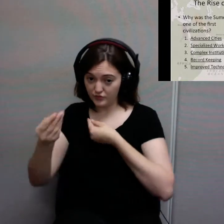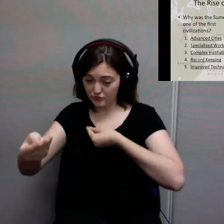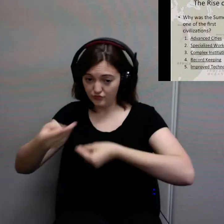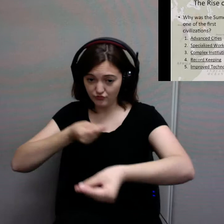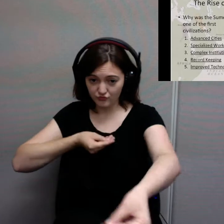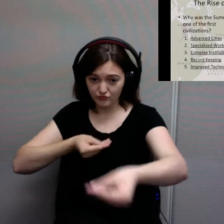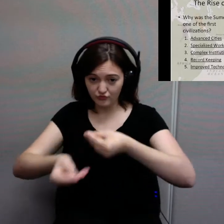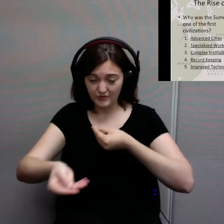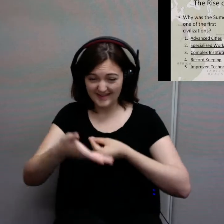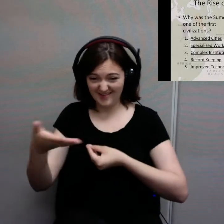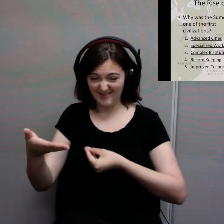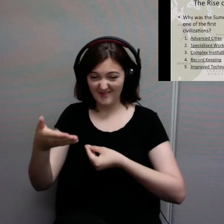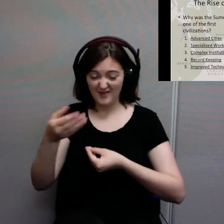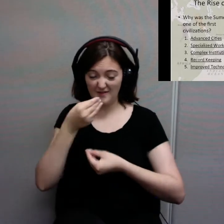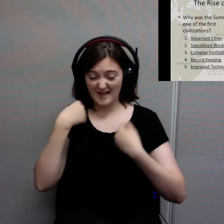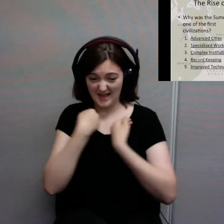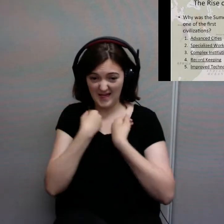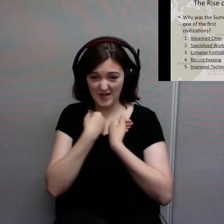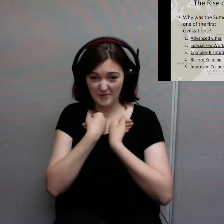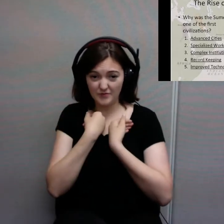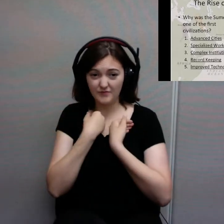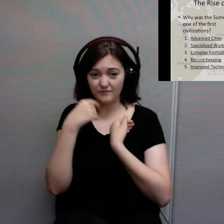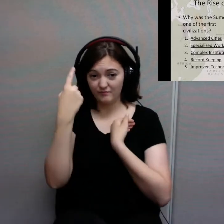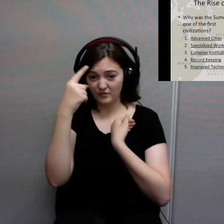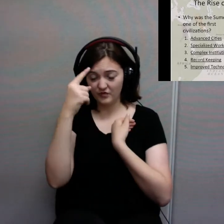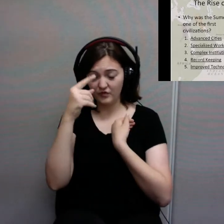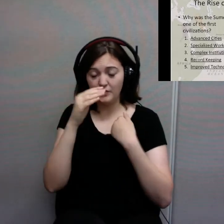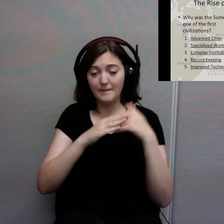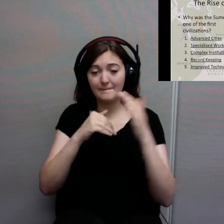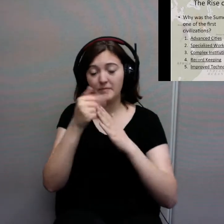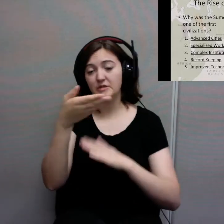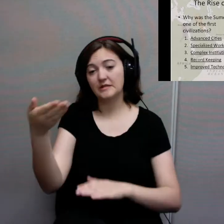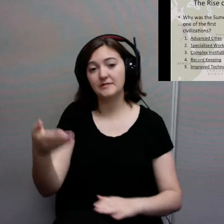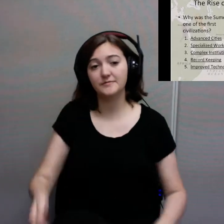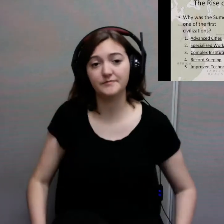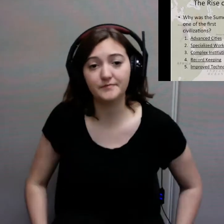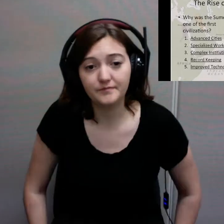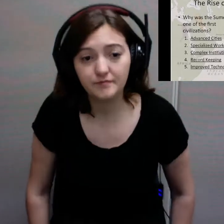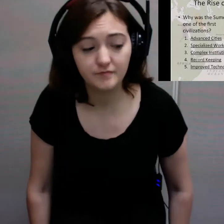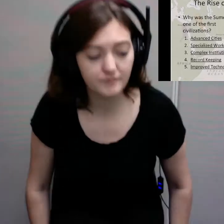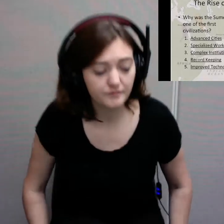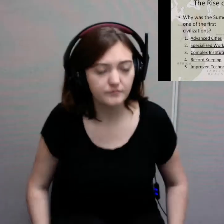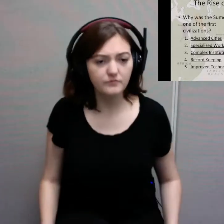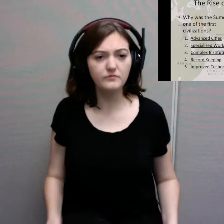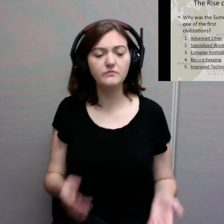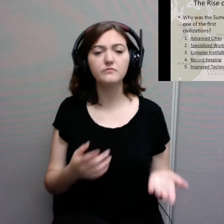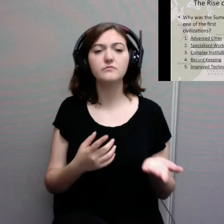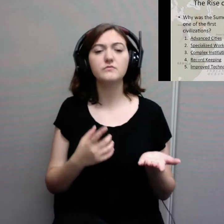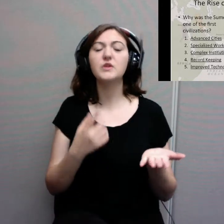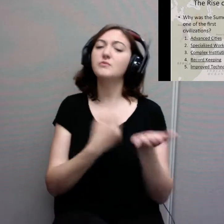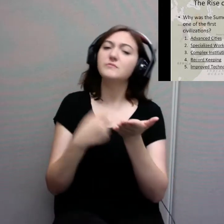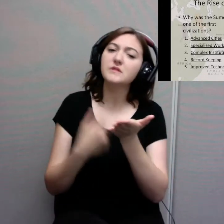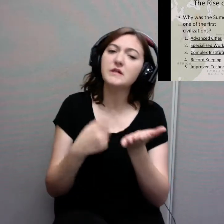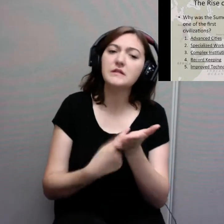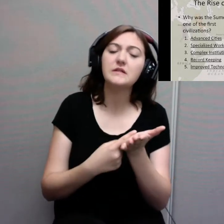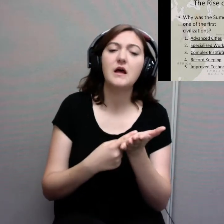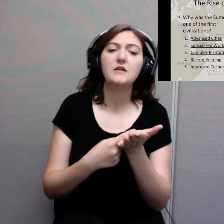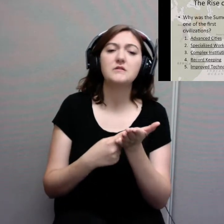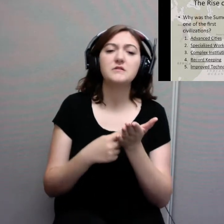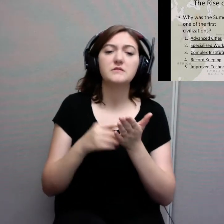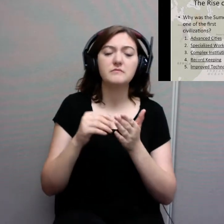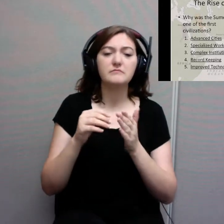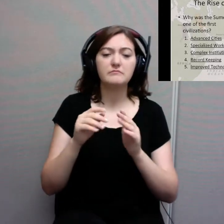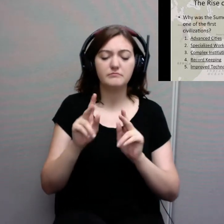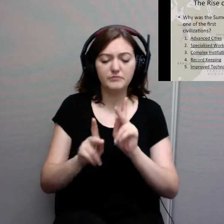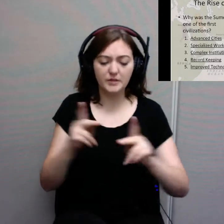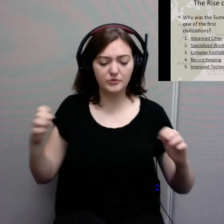that they needed. Now, when we're talking about civilizations, the Sumerians in the Fertile Crescent are really the first civilization